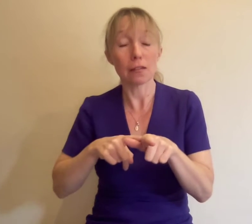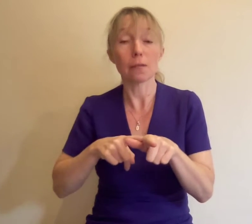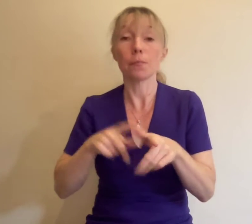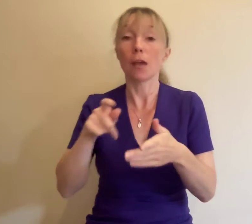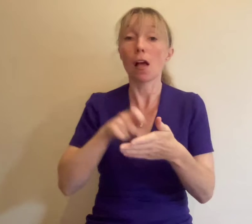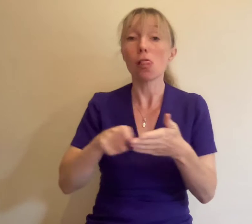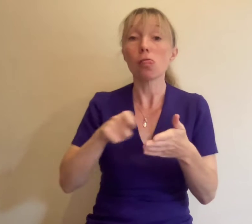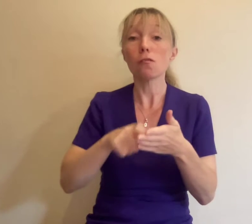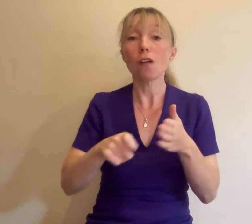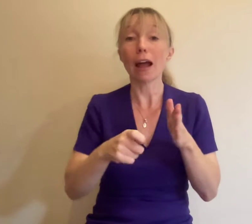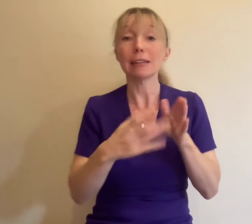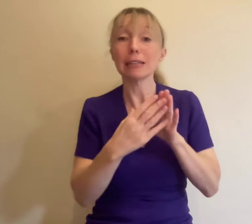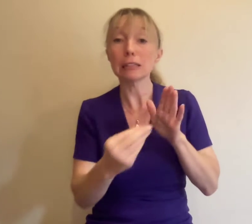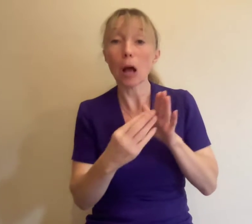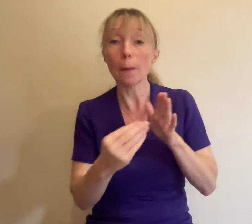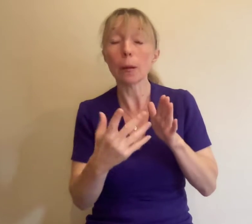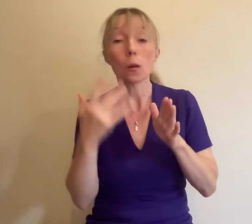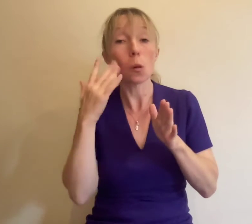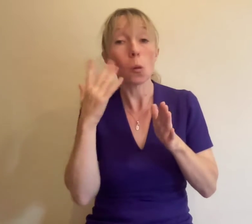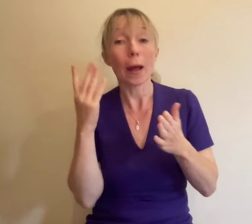must be submitted as a text document